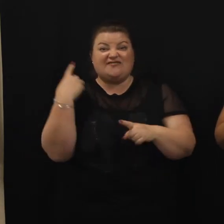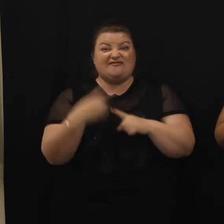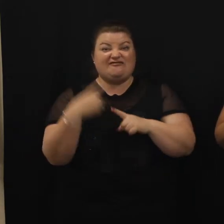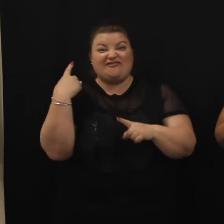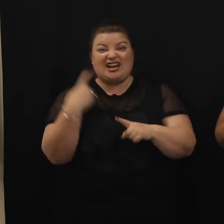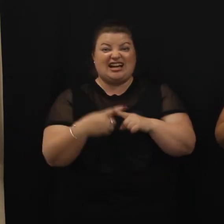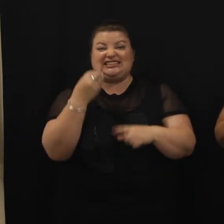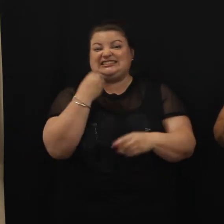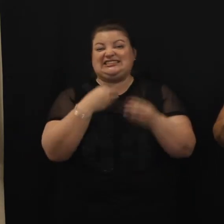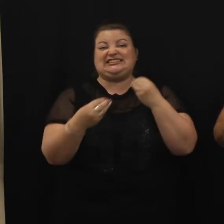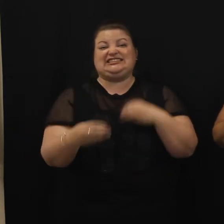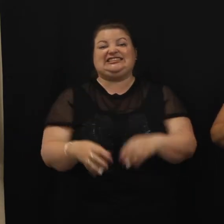fast.